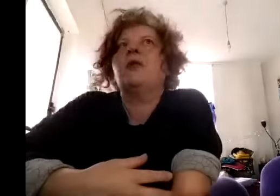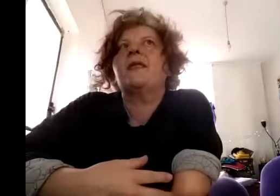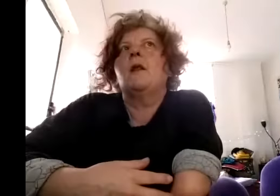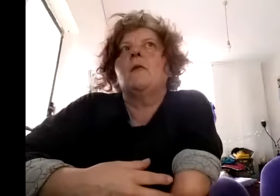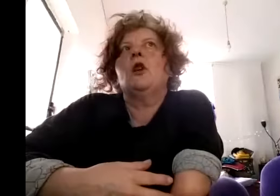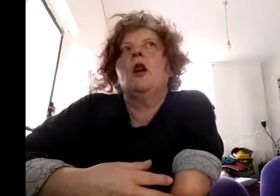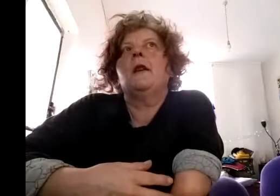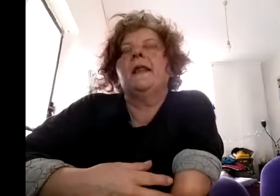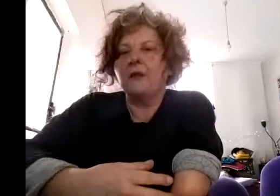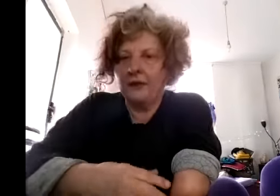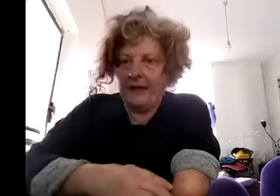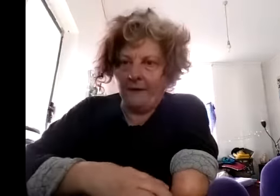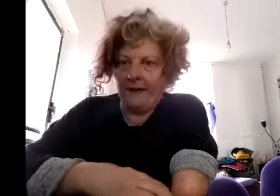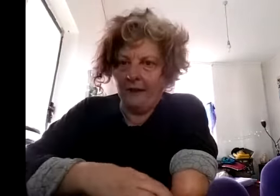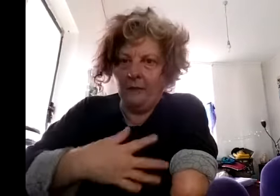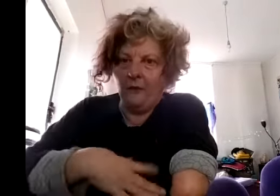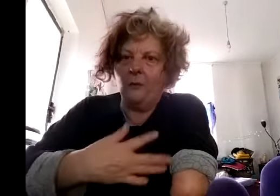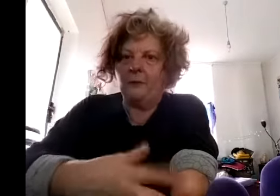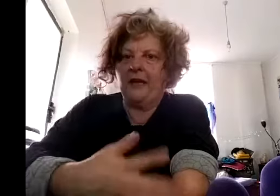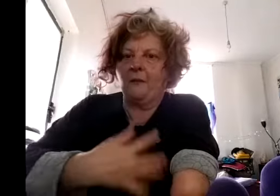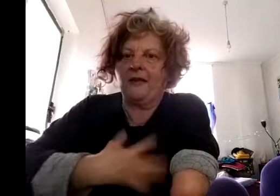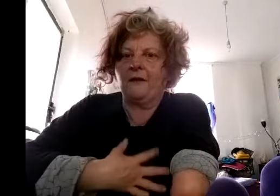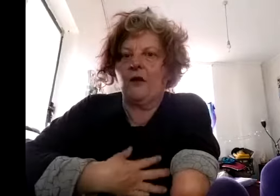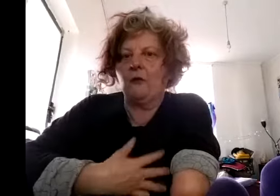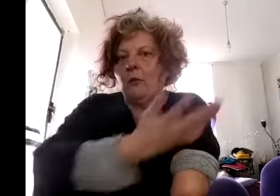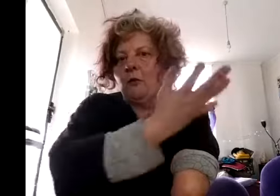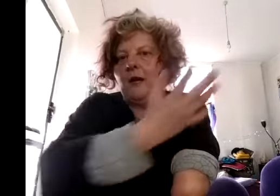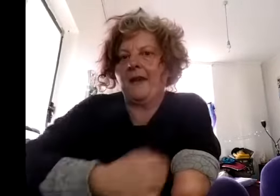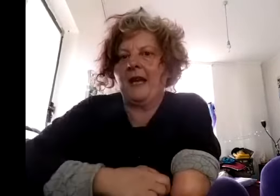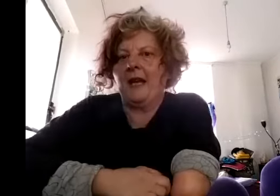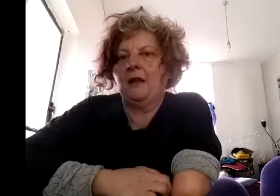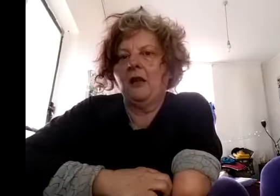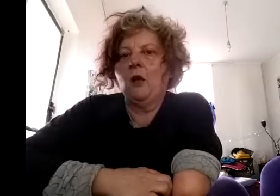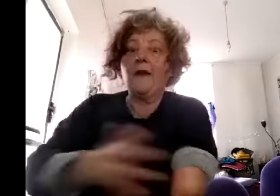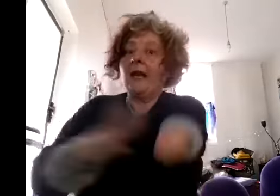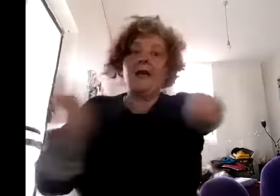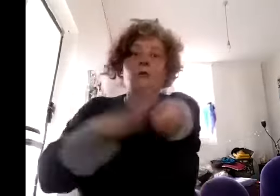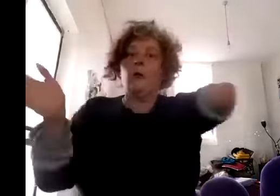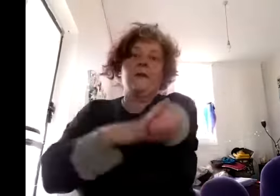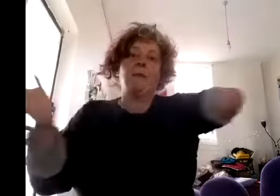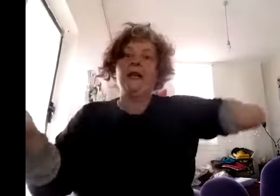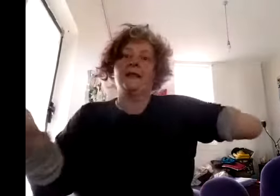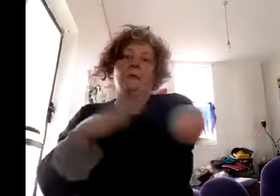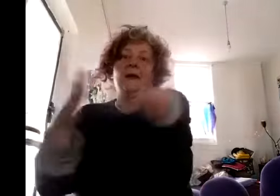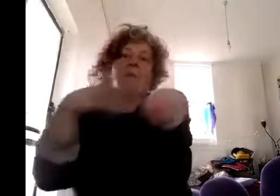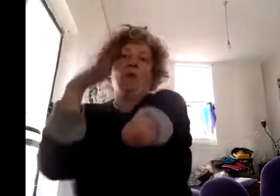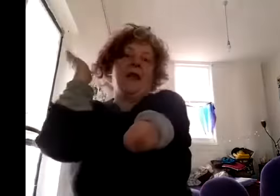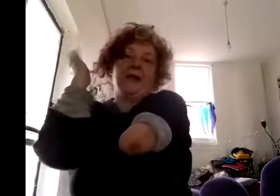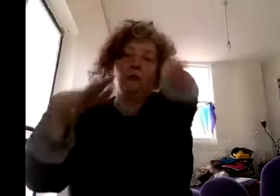you know there's no doubt that the performers make themselves vulnerable up there whether they whether they're pieces about them or nothing or